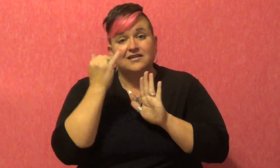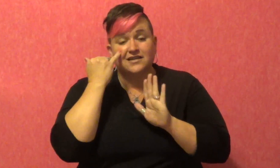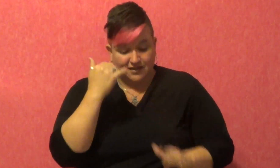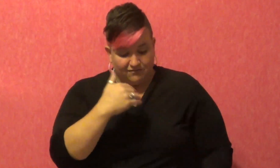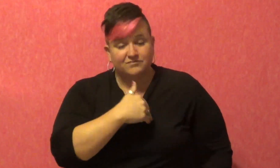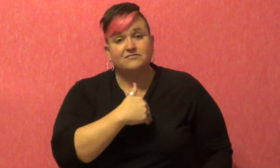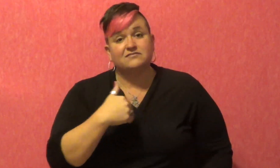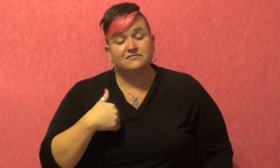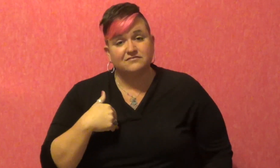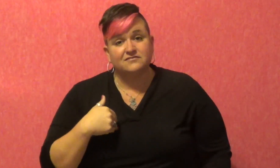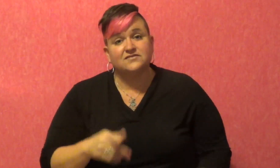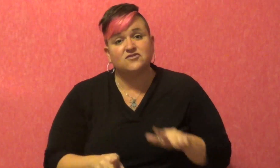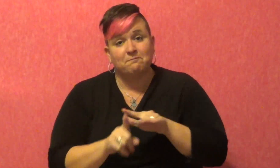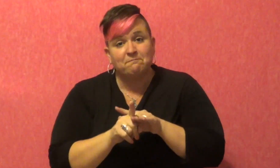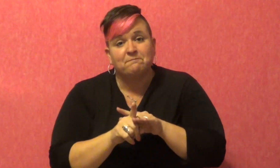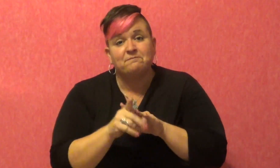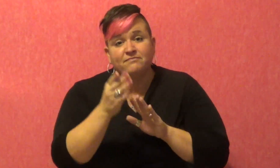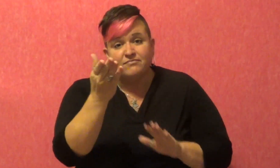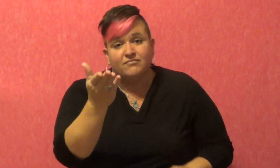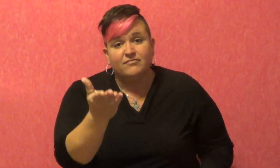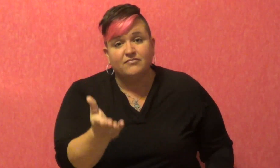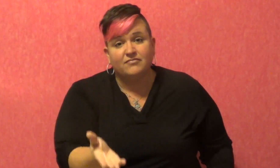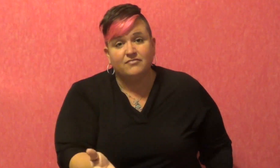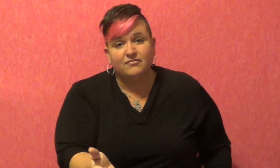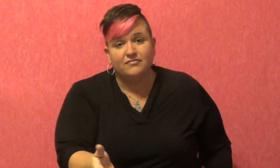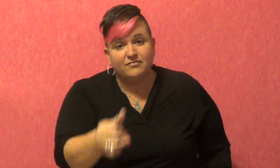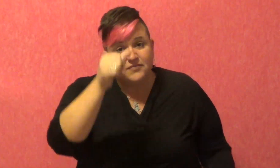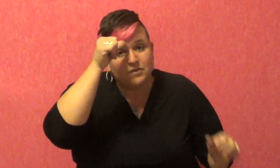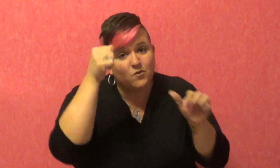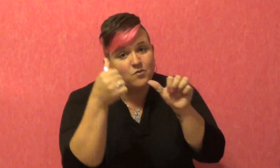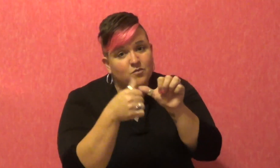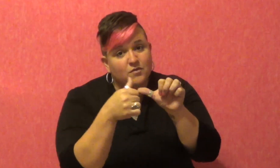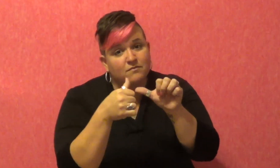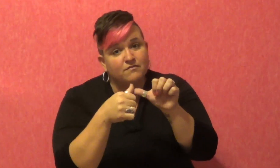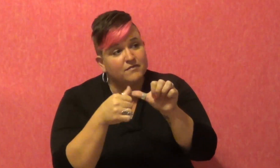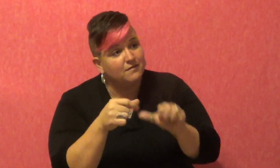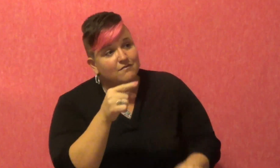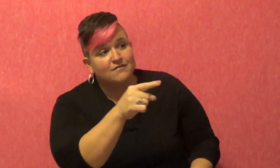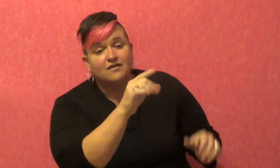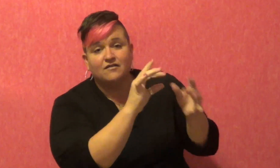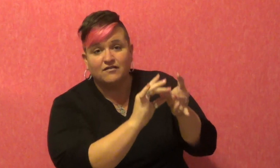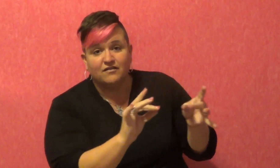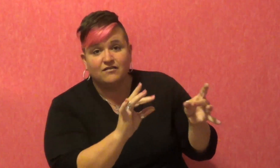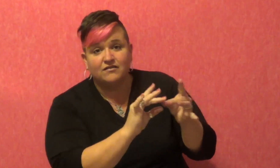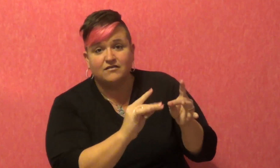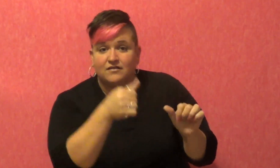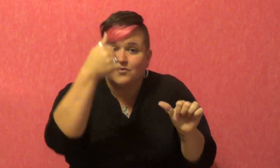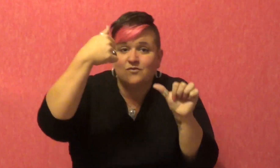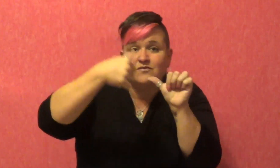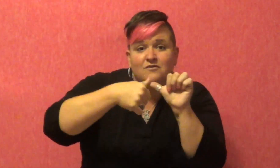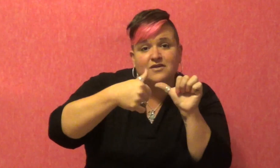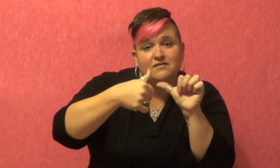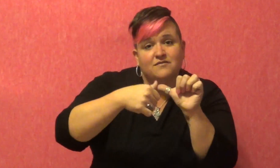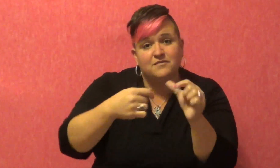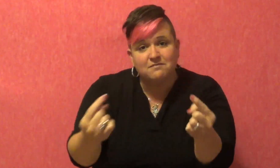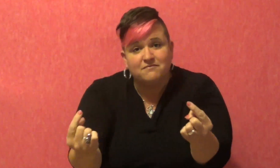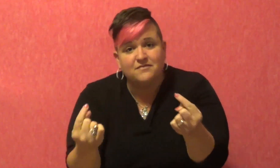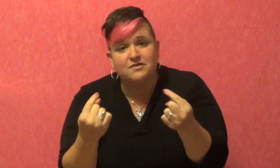knocks on your door Remember her, remember